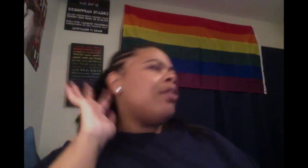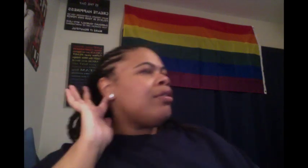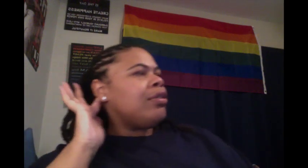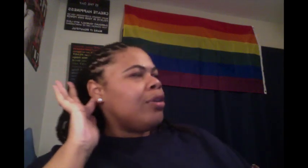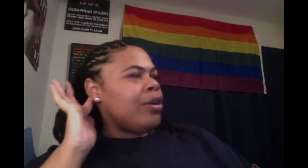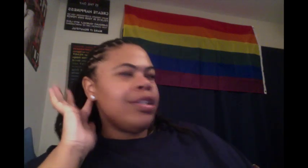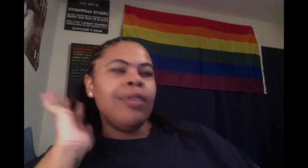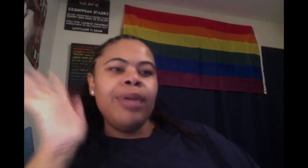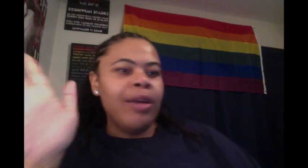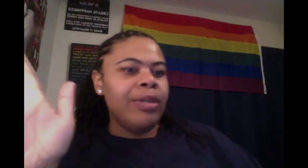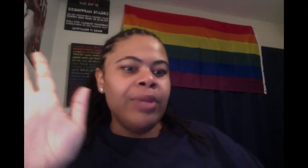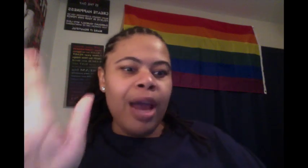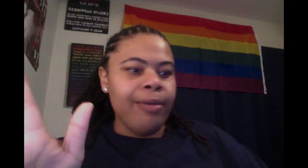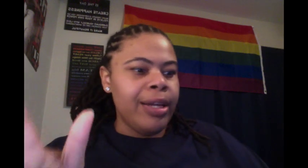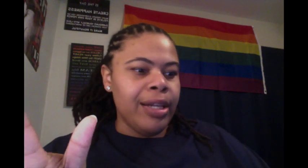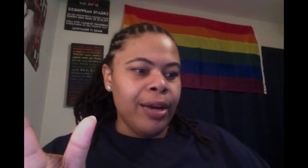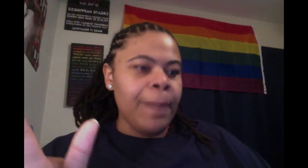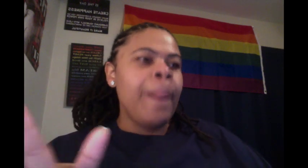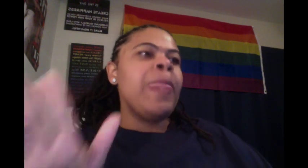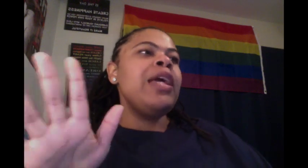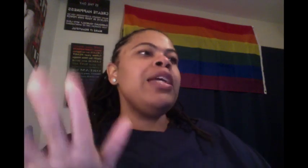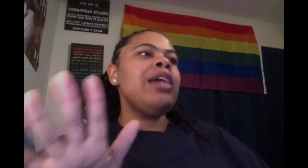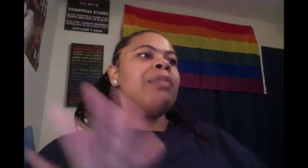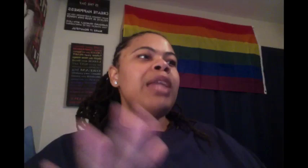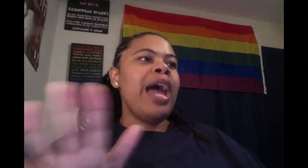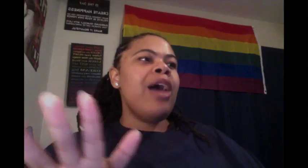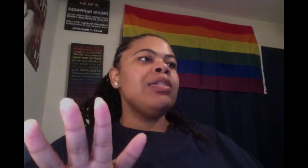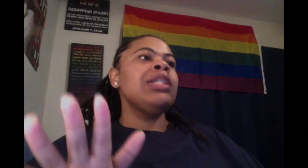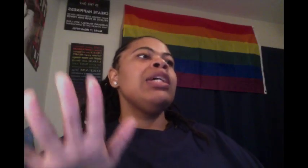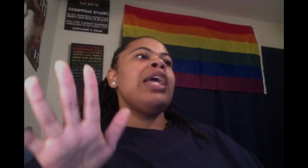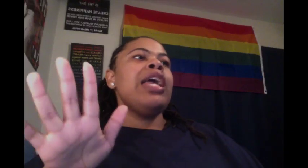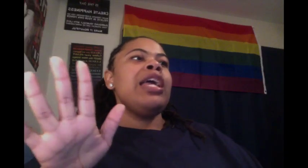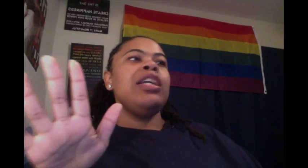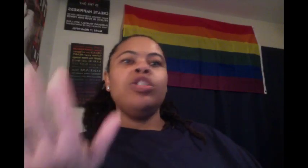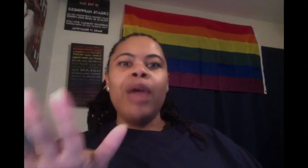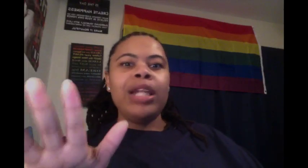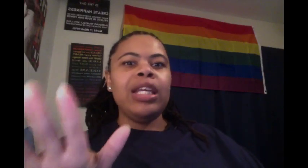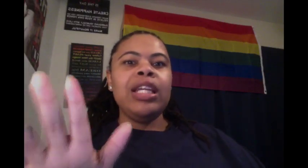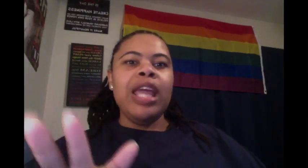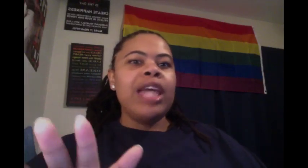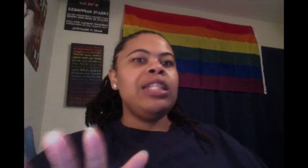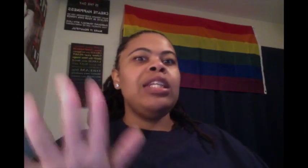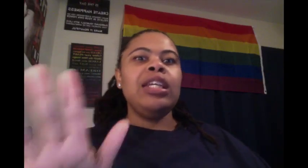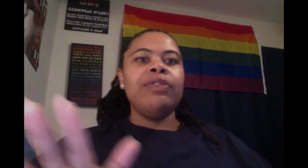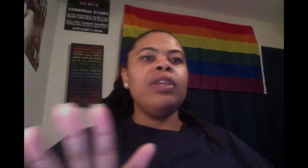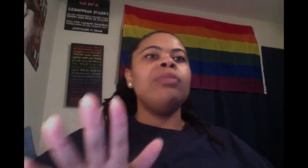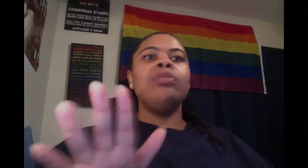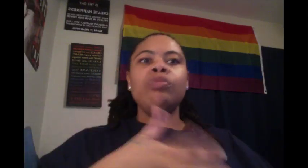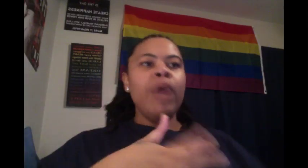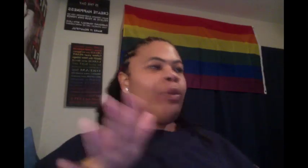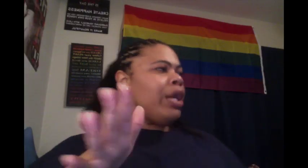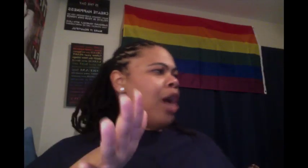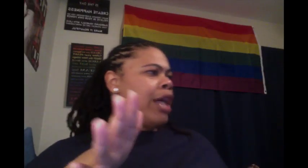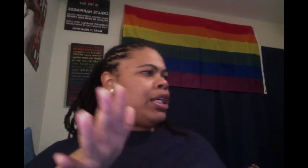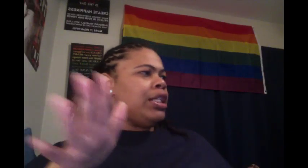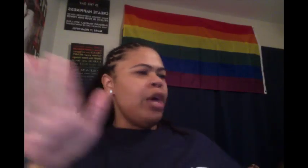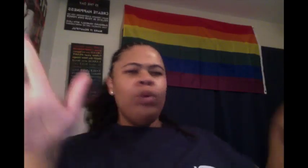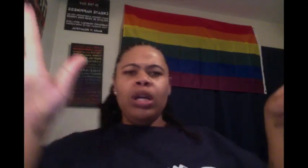oh, Lord. So, Barry, we already know. He come in the house and he trying to get Nancy to give him, where the car keys at, where the